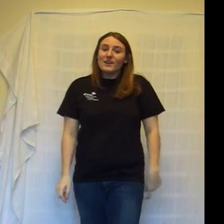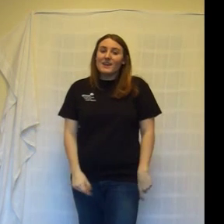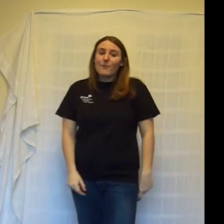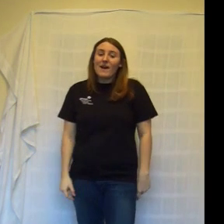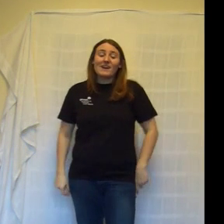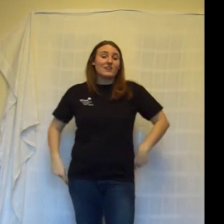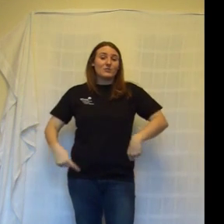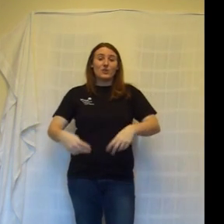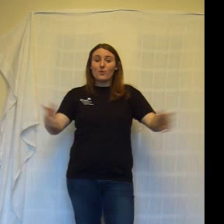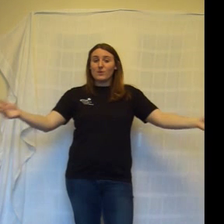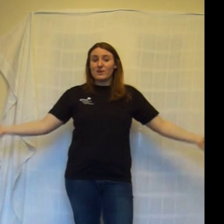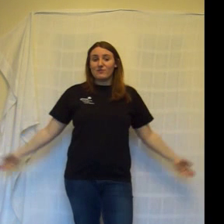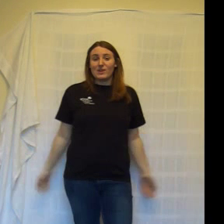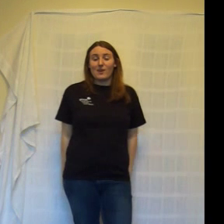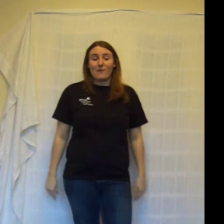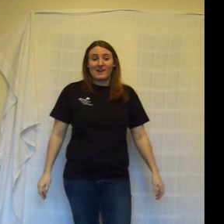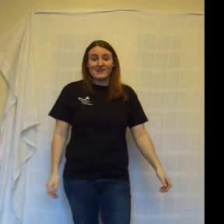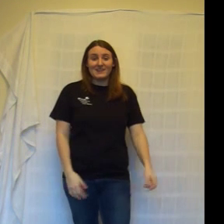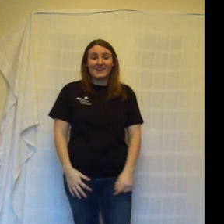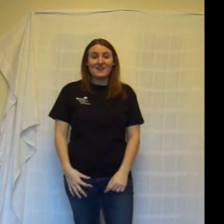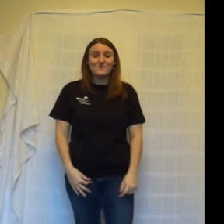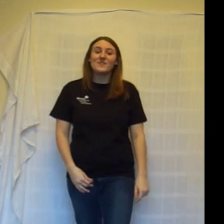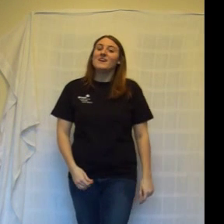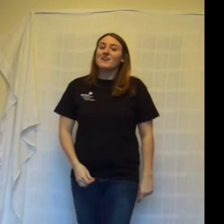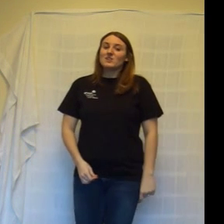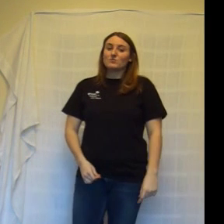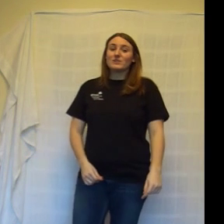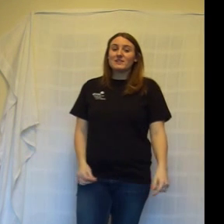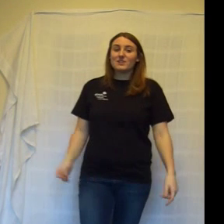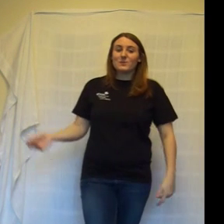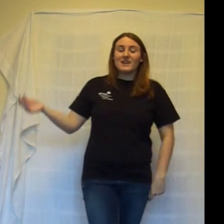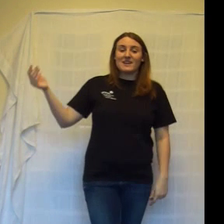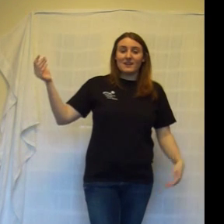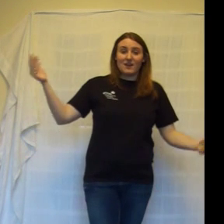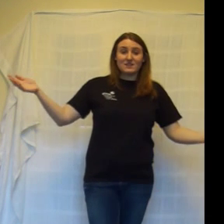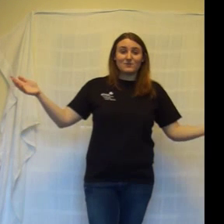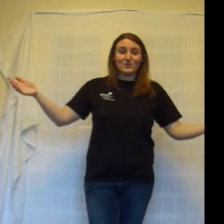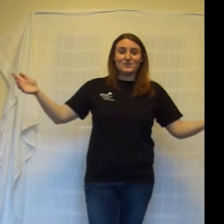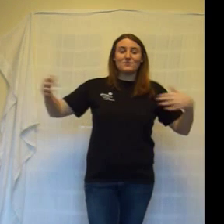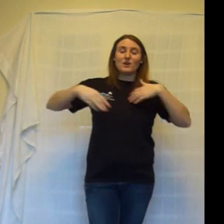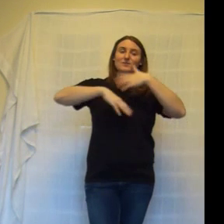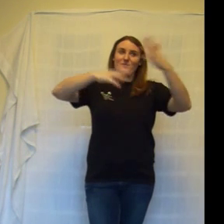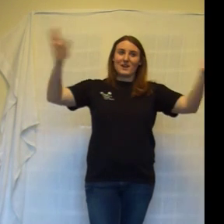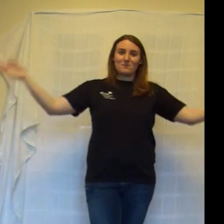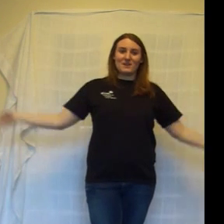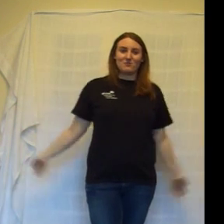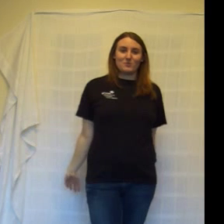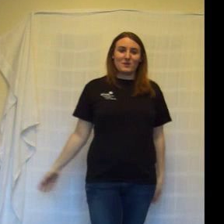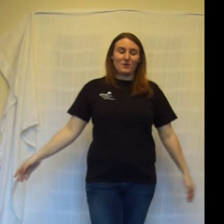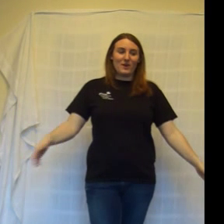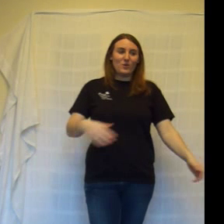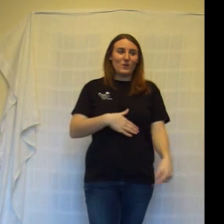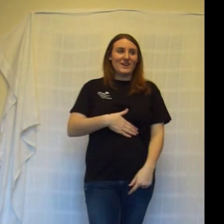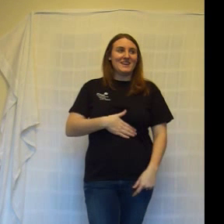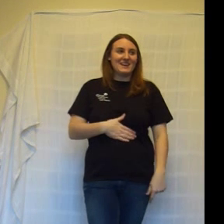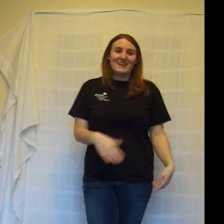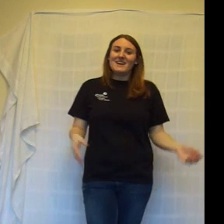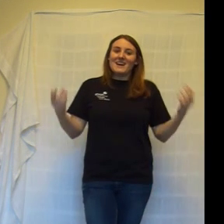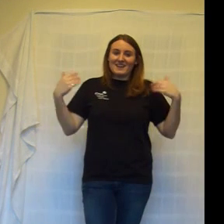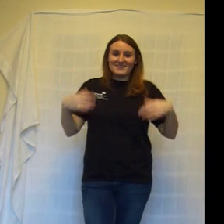what they yell back and you go with whatever they yell back, okay? It's a really good way to get lots of girls involved if you've got a big group, though it